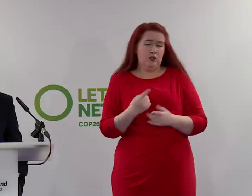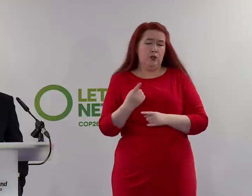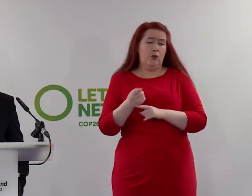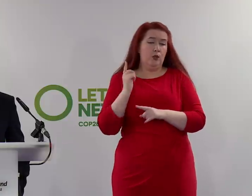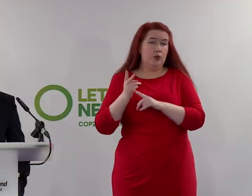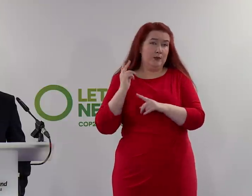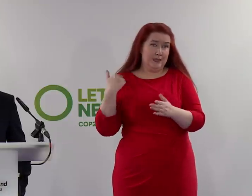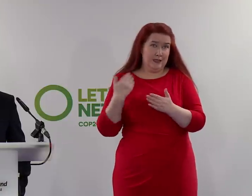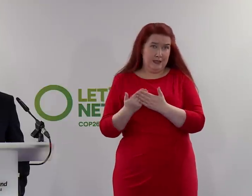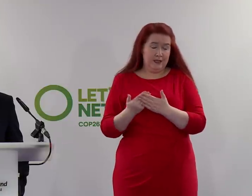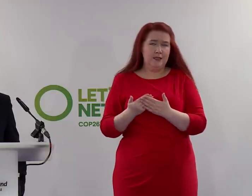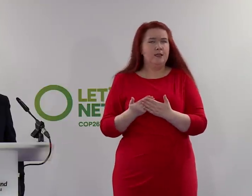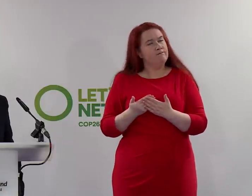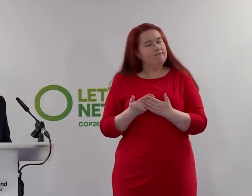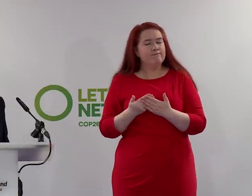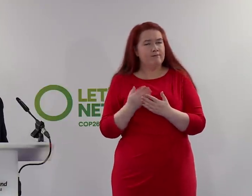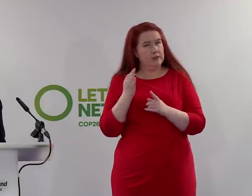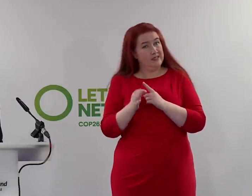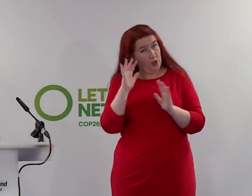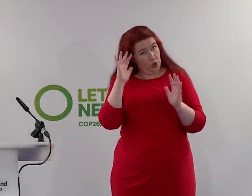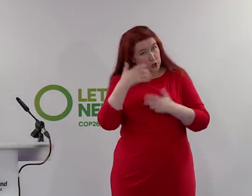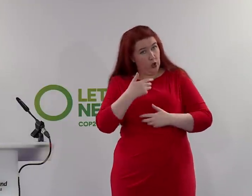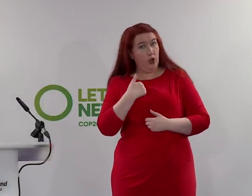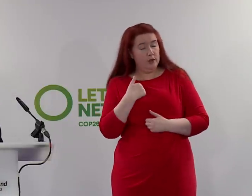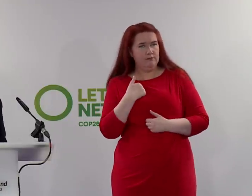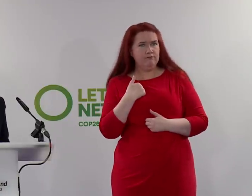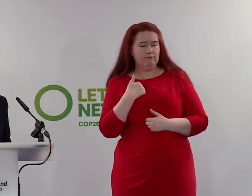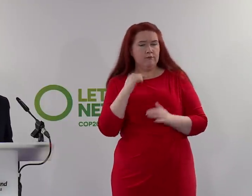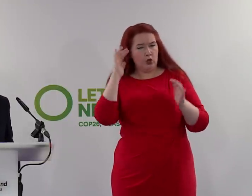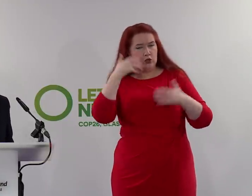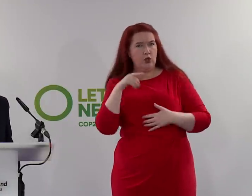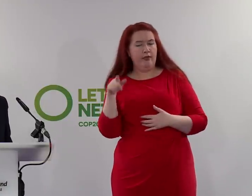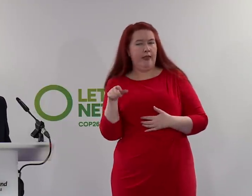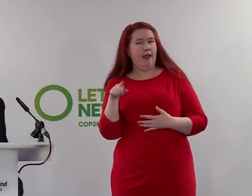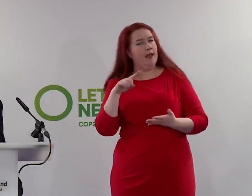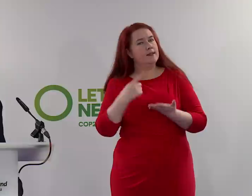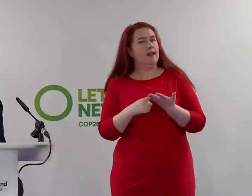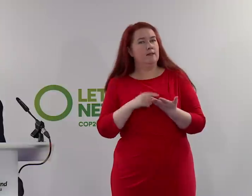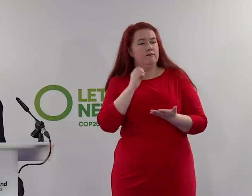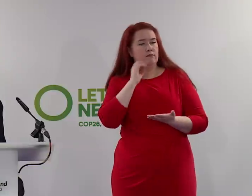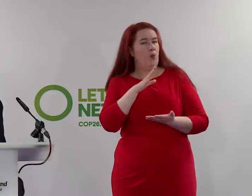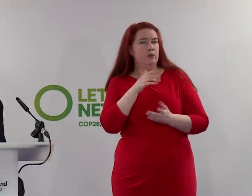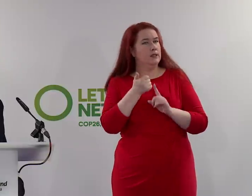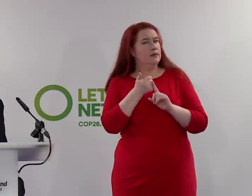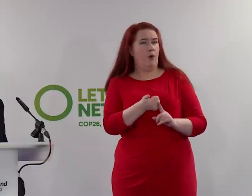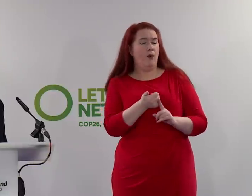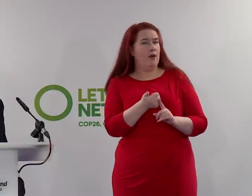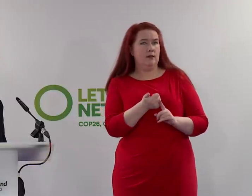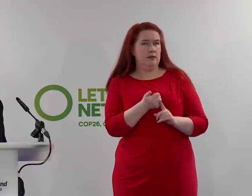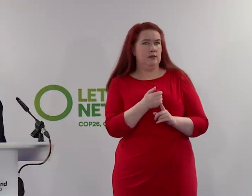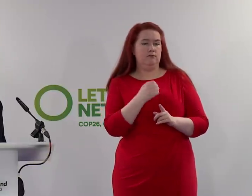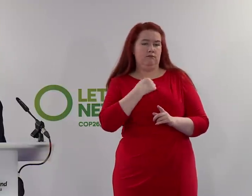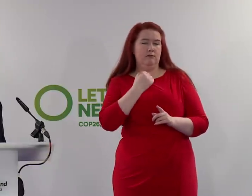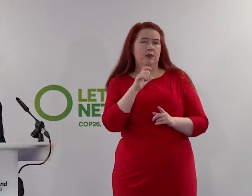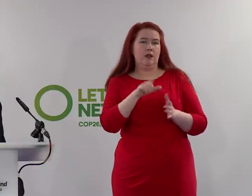it has been a particular concern and a very profound concern that they opted not to give priority support to the carbon